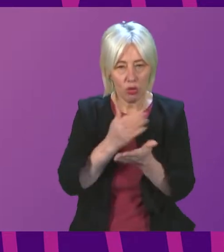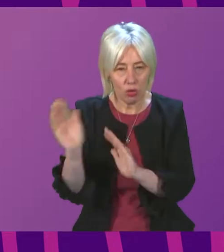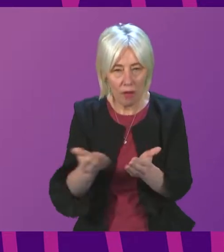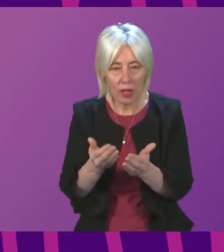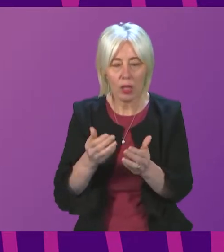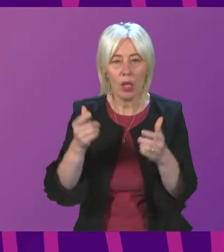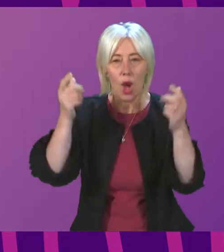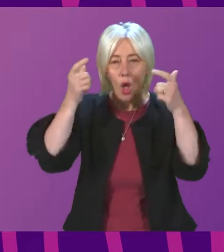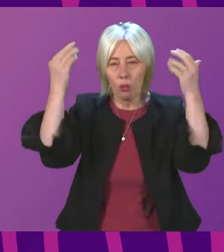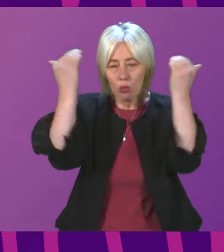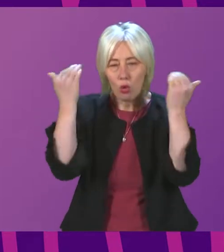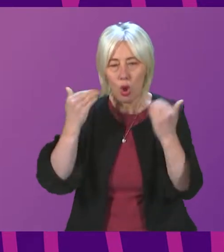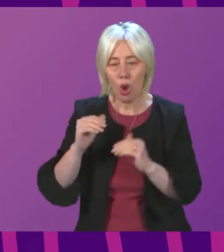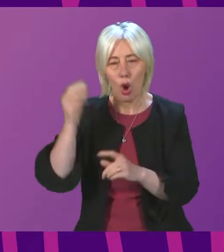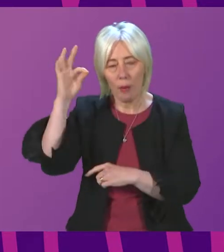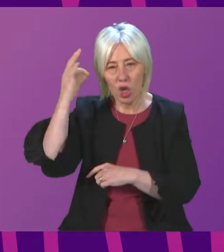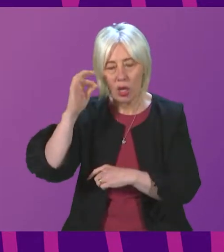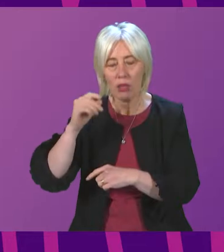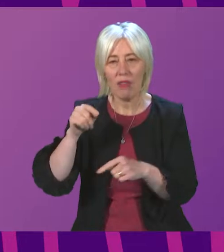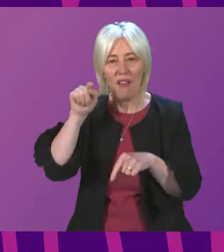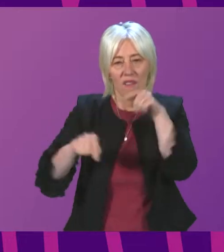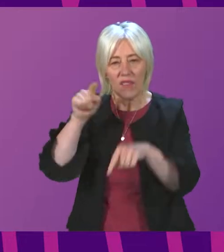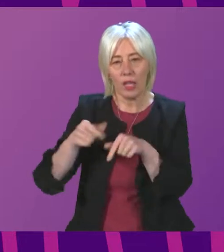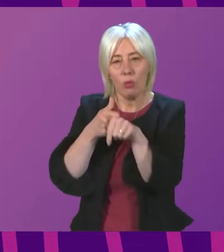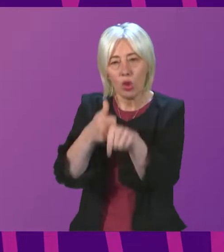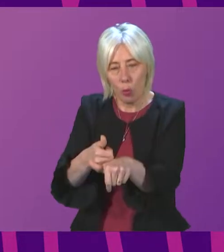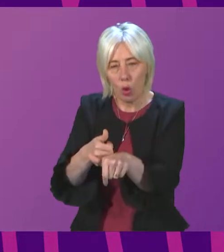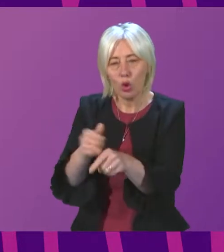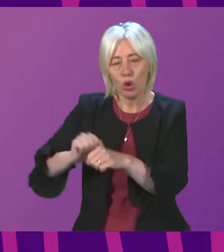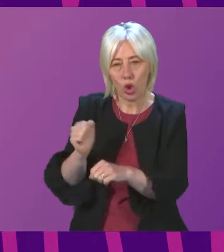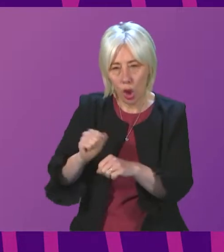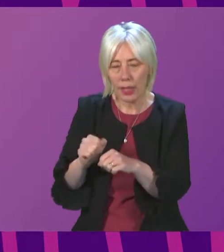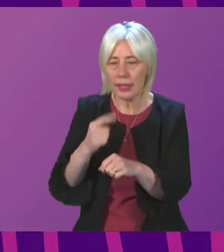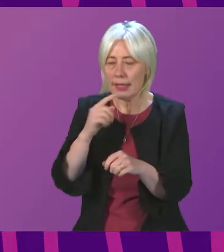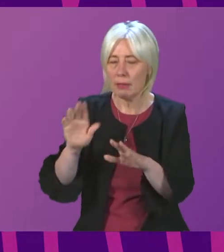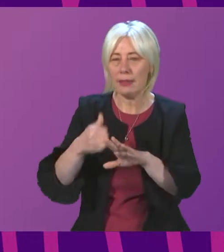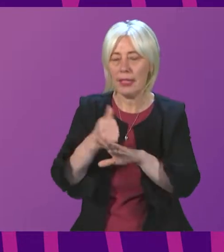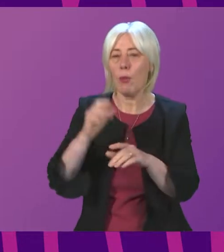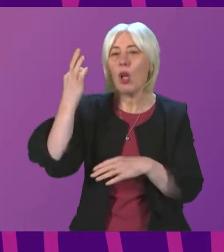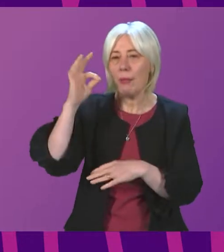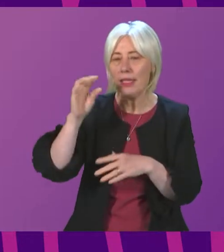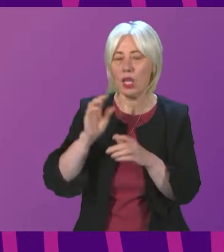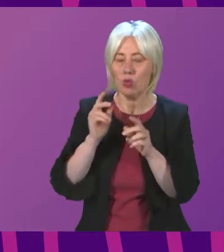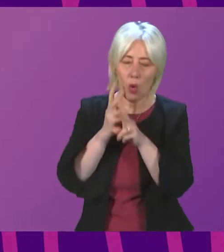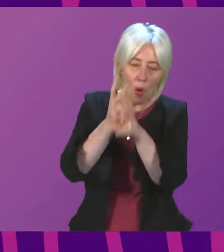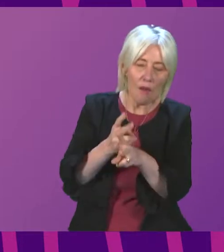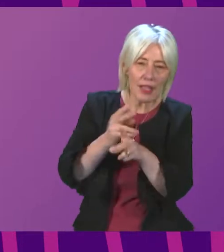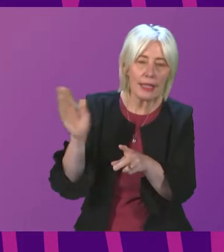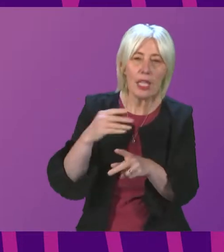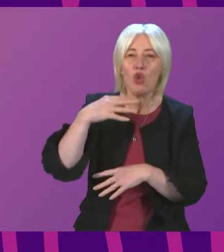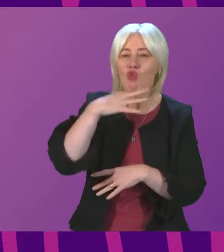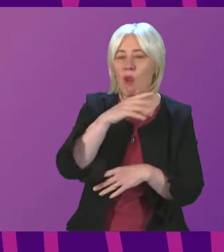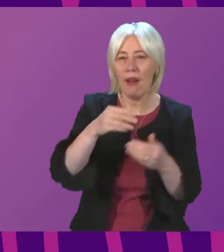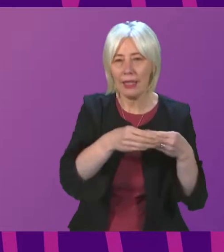and victim support scotland the scottish sentencing council notes that it has established a committee to oversee the development of a draft